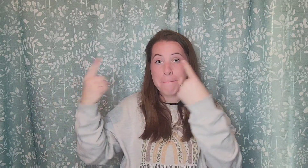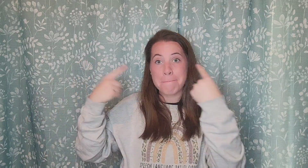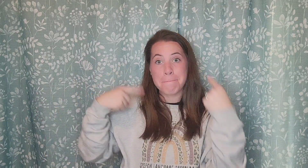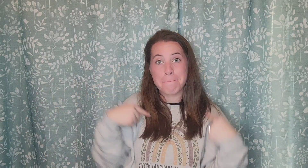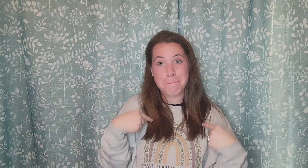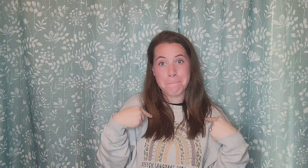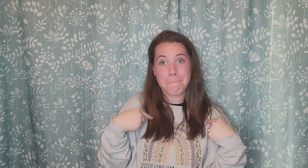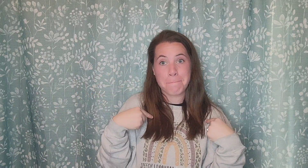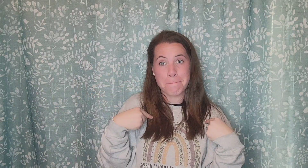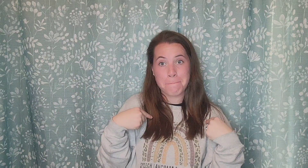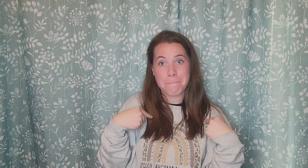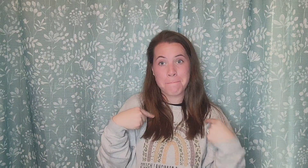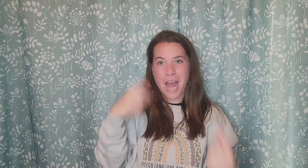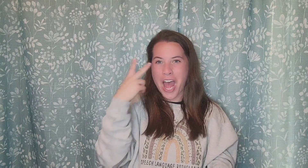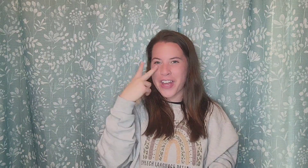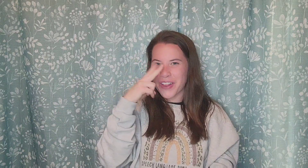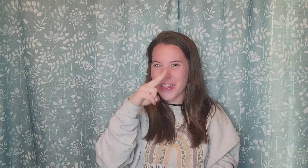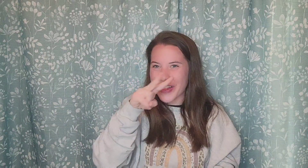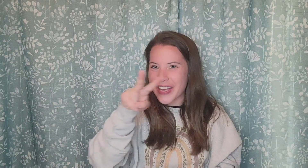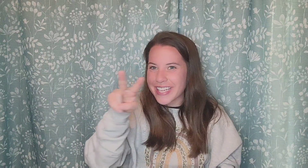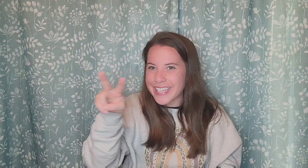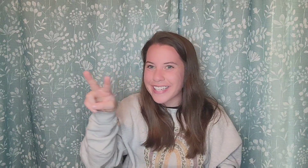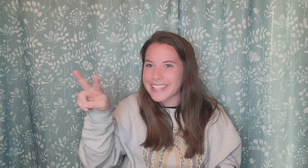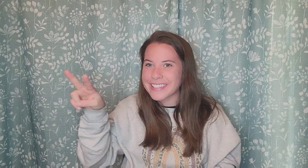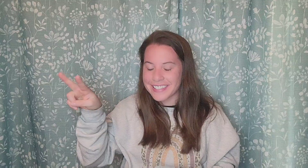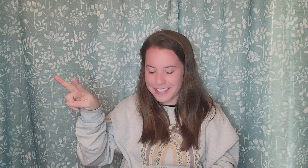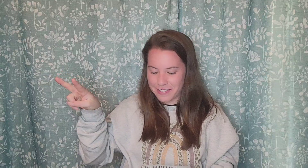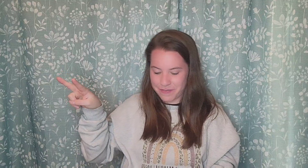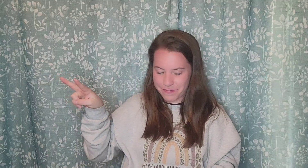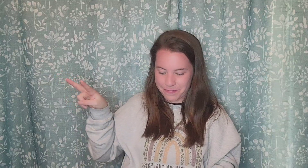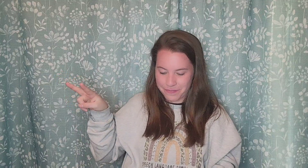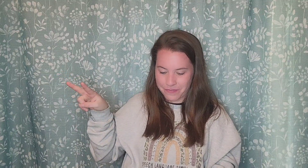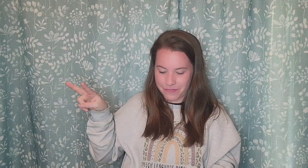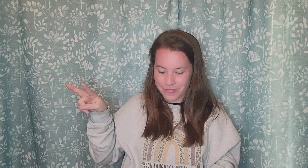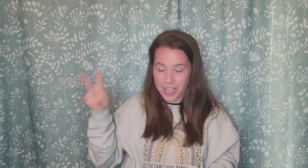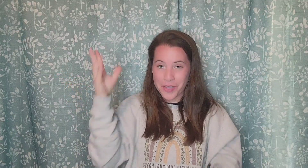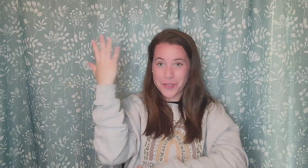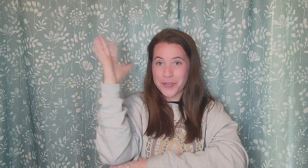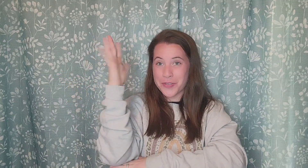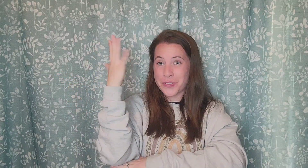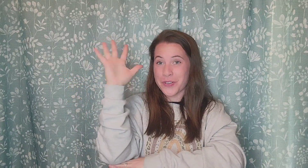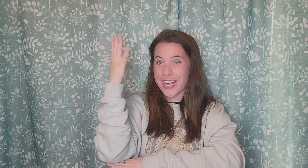look look tree